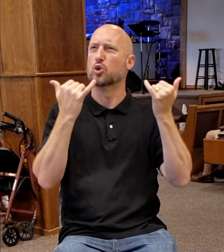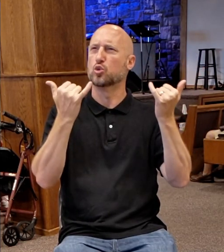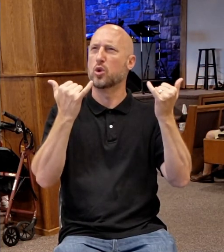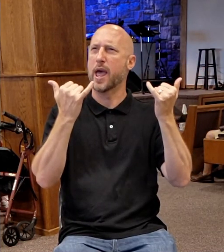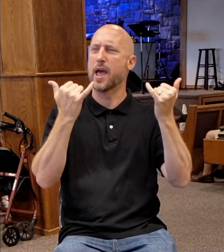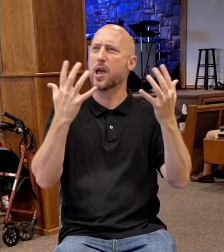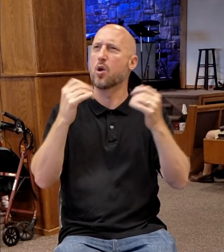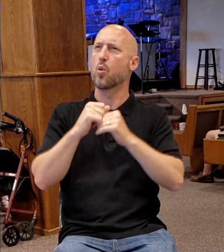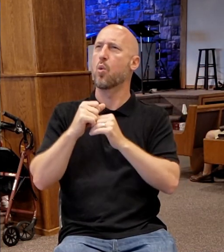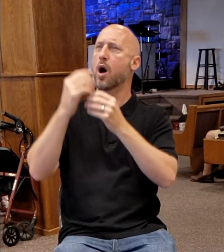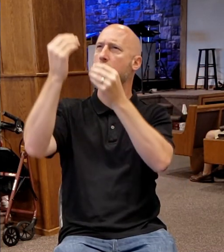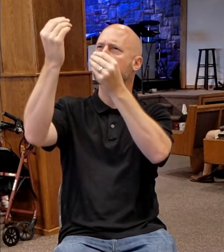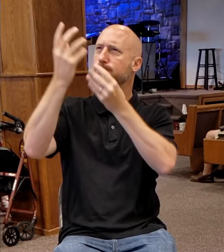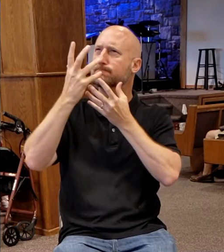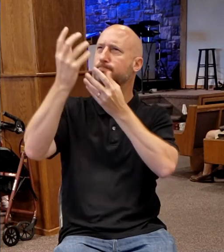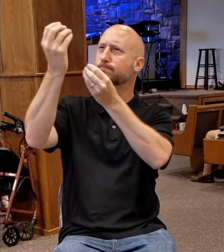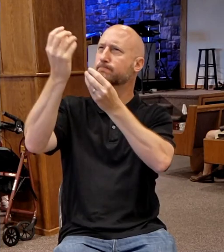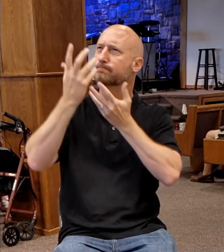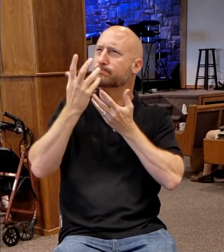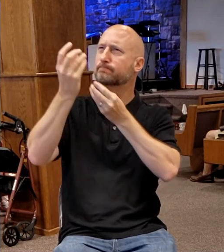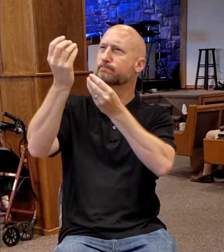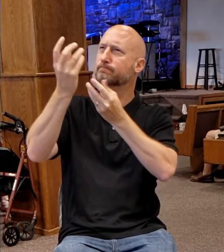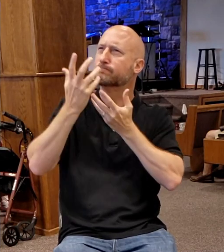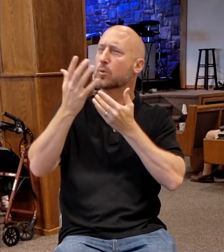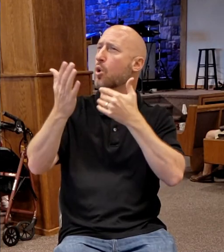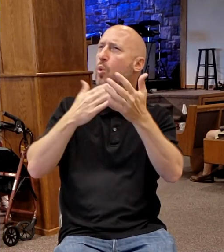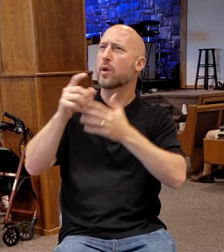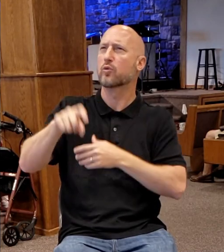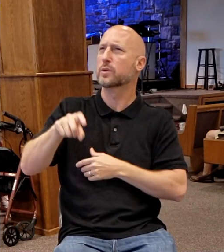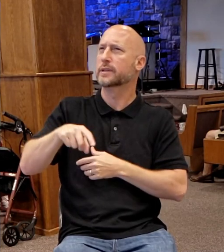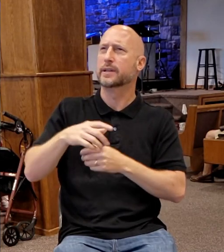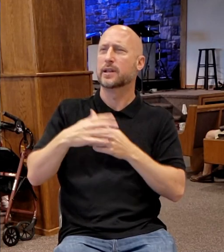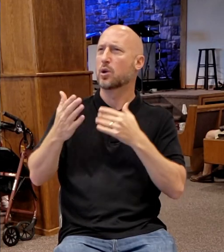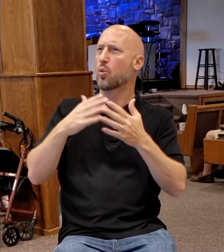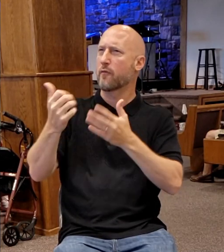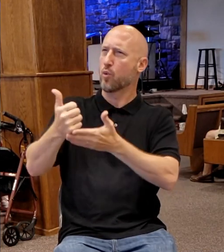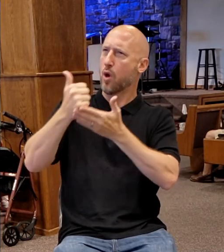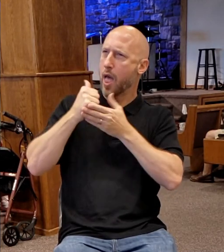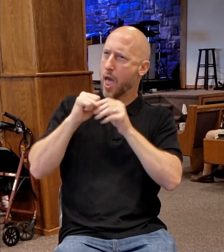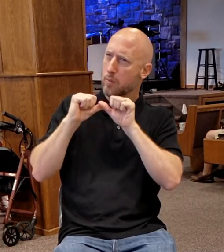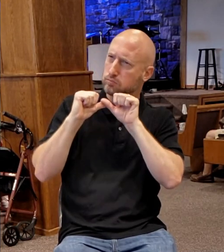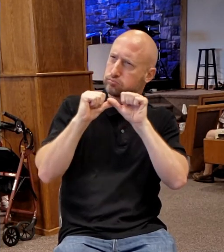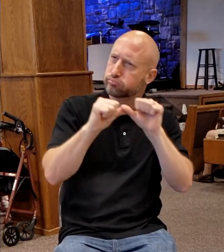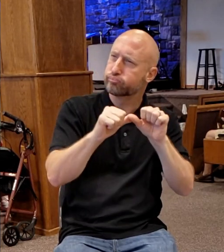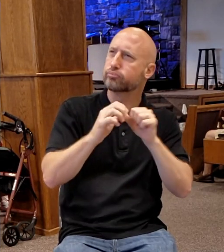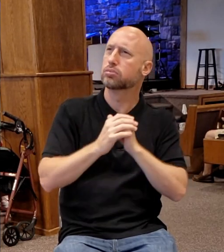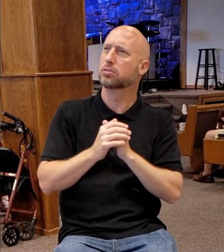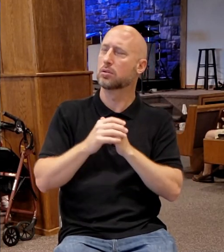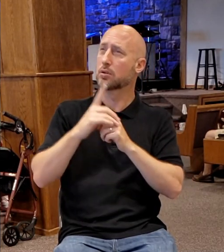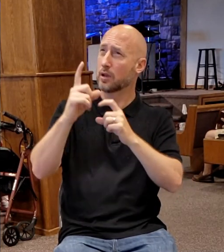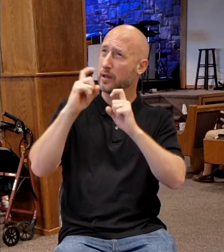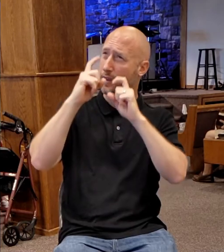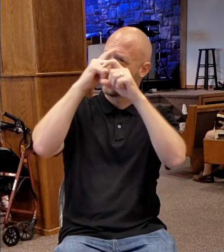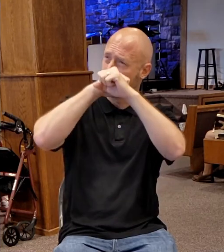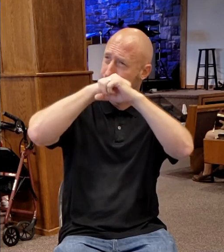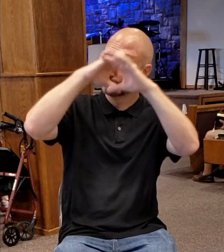what we need, what will sustain us, what will give us vision, Lord, what will heal us and set us free, Lord.